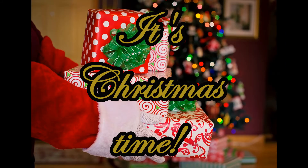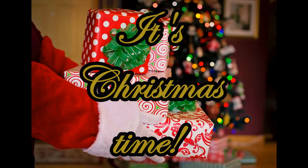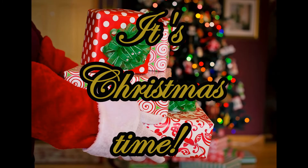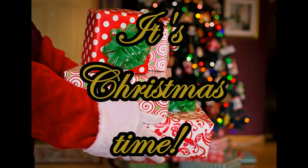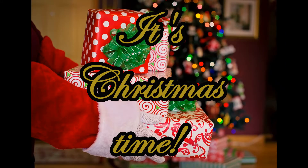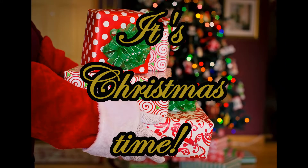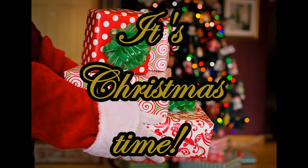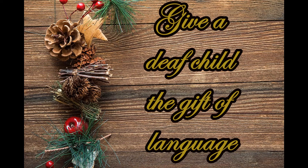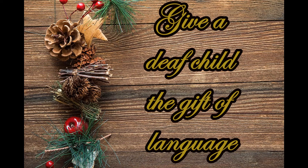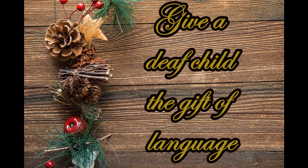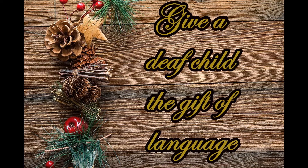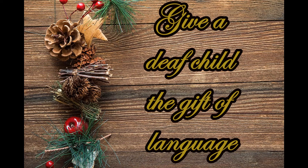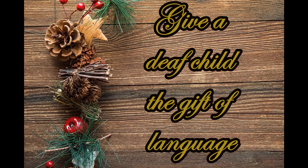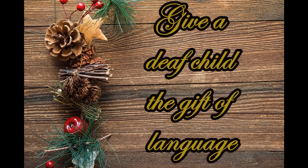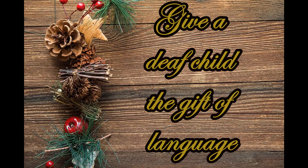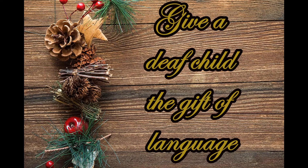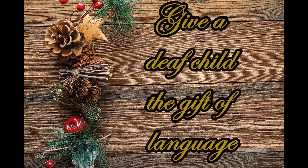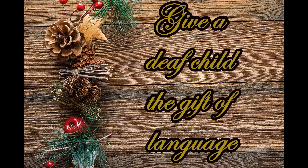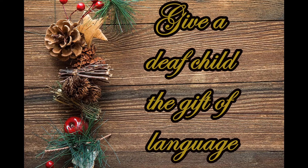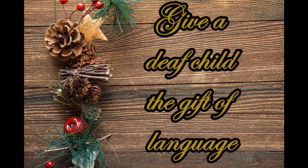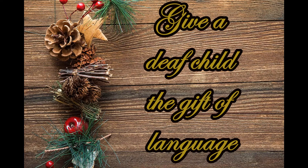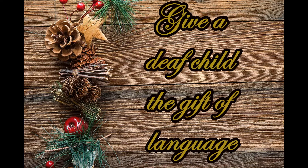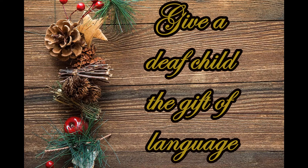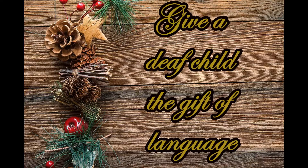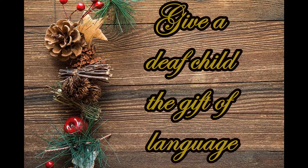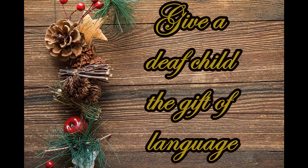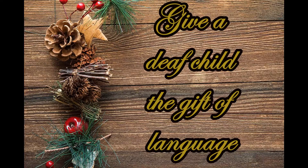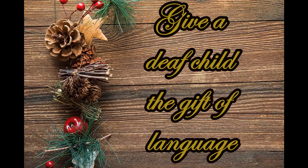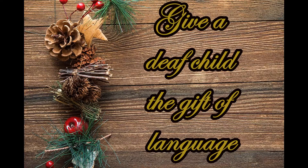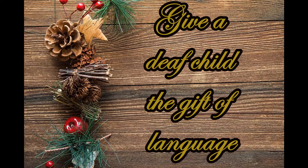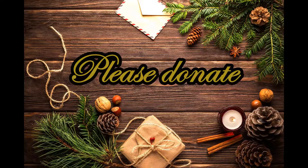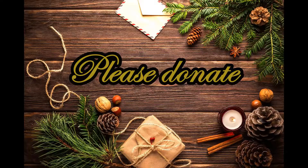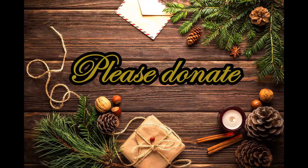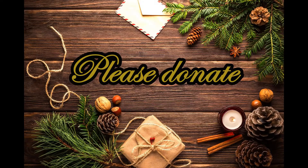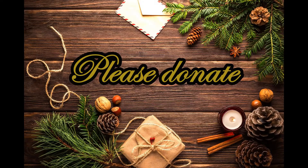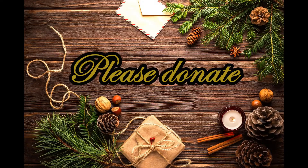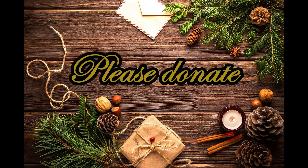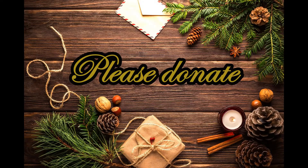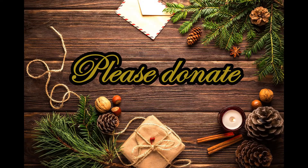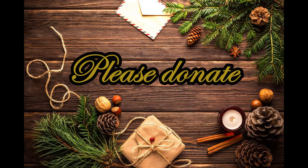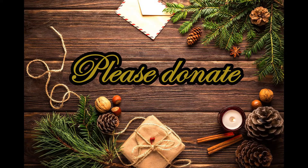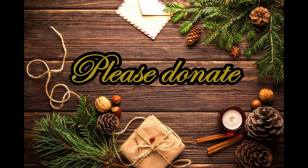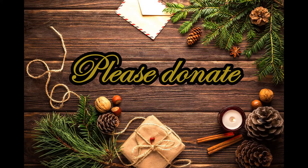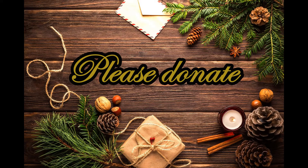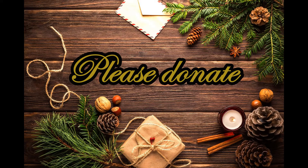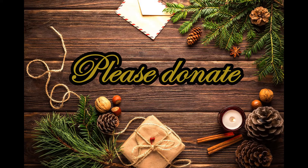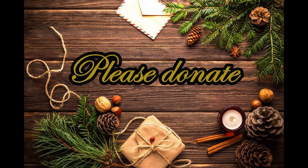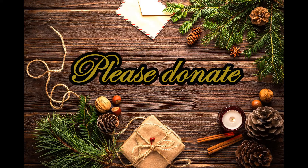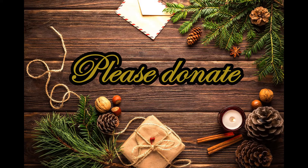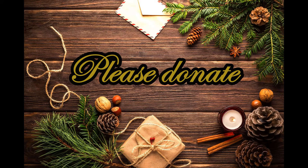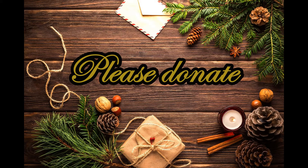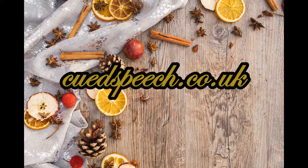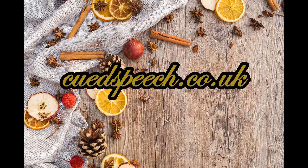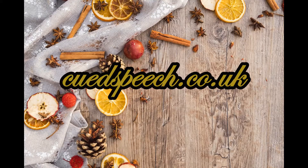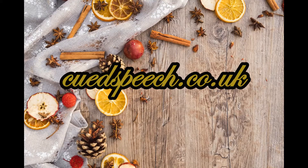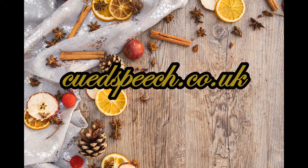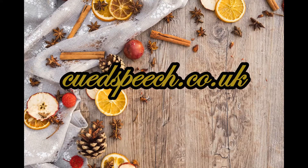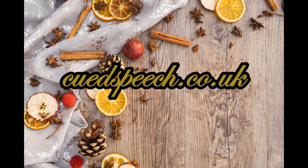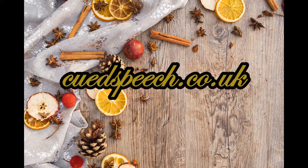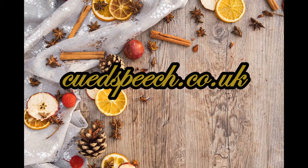time The stars are bright The reindeer are a canter Our chocolate and new john Is on we sit and wait